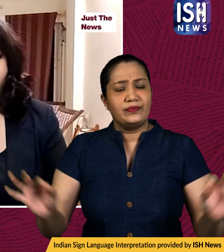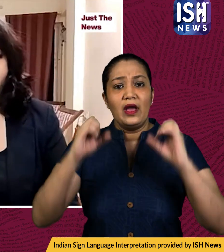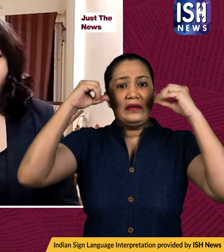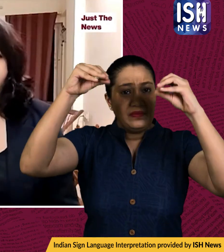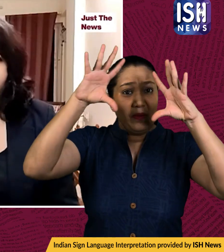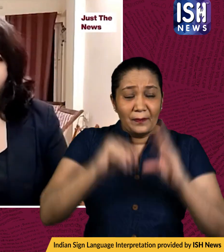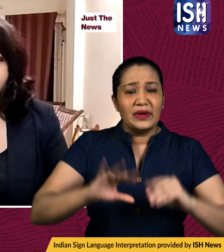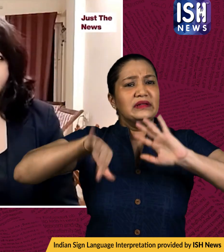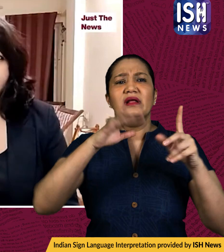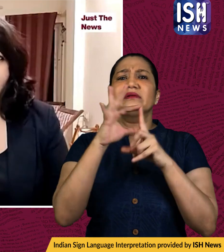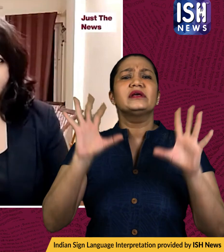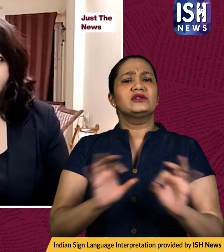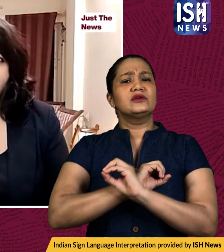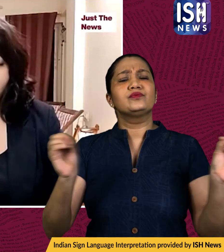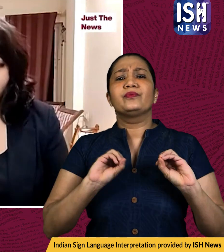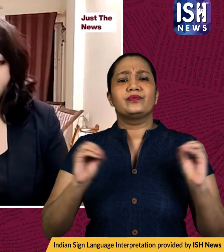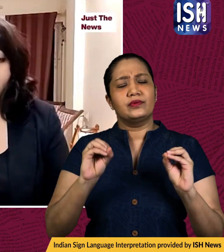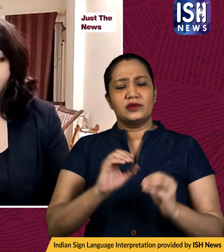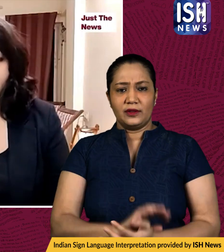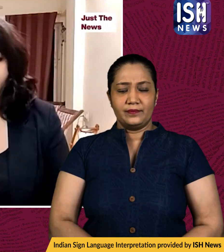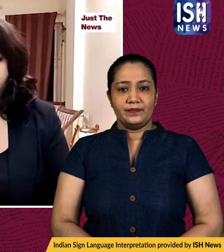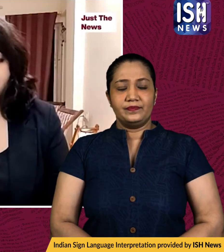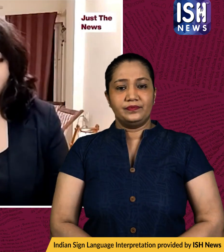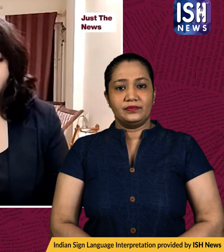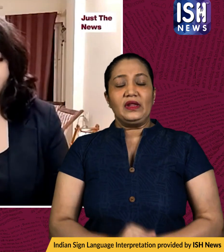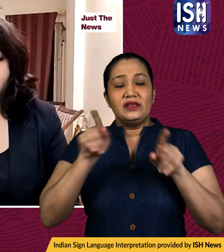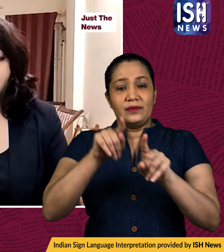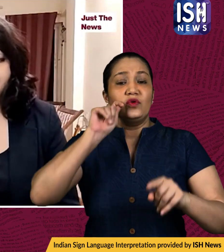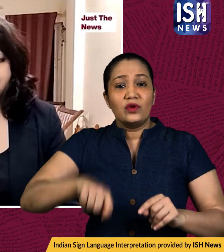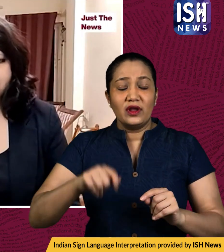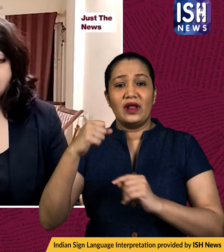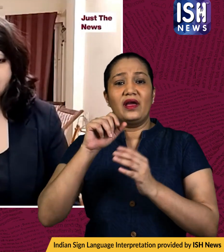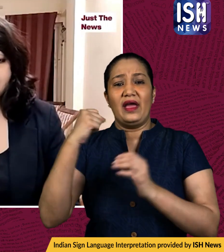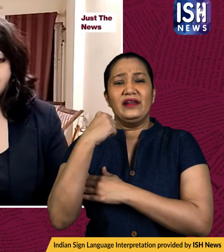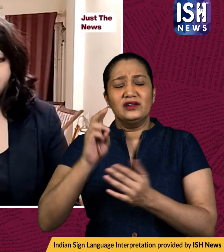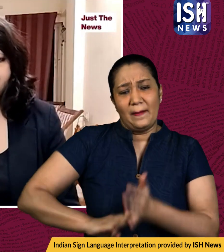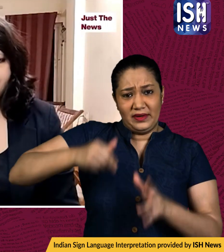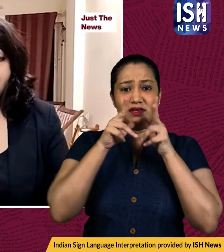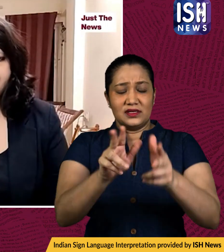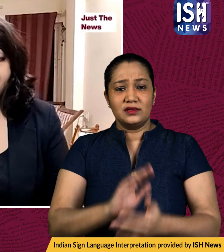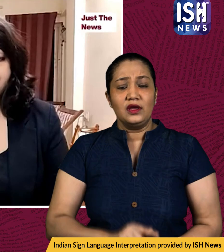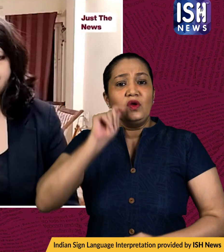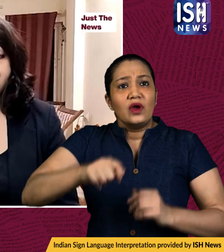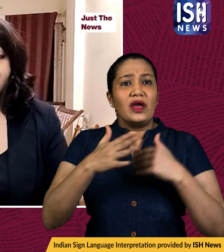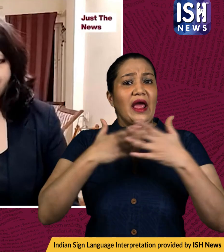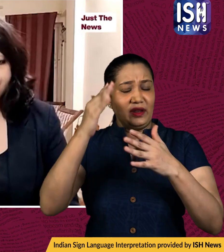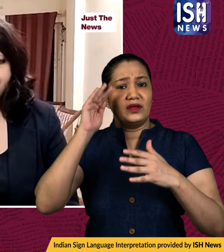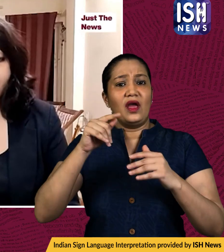power losses at chernobyl now in the meantime ukraine's energy minister has said that the ukrainian authorities do not know